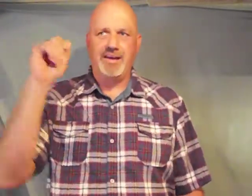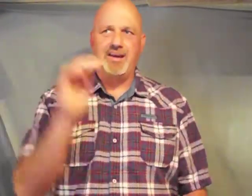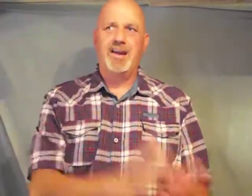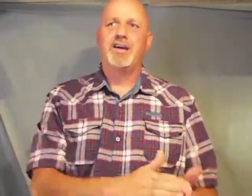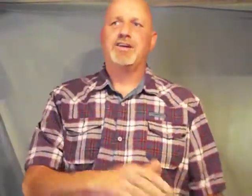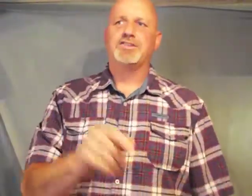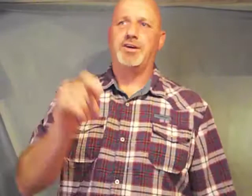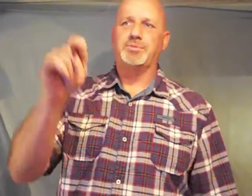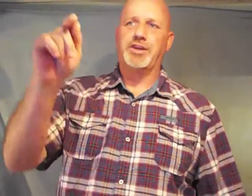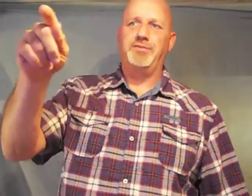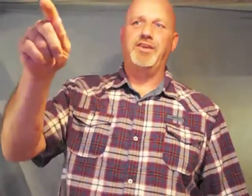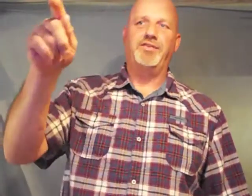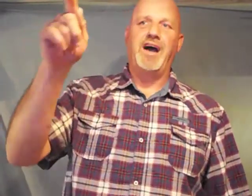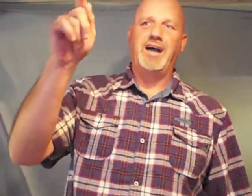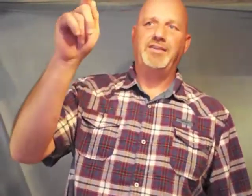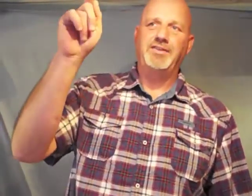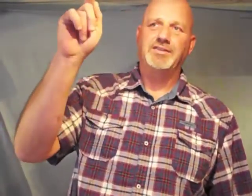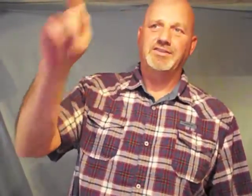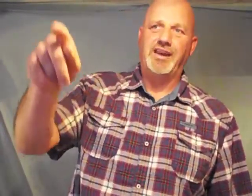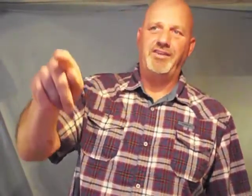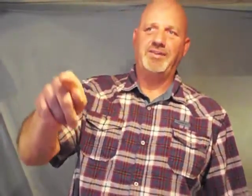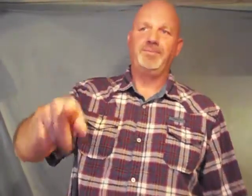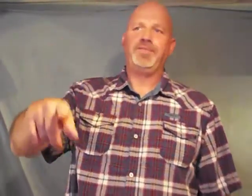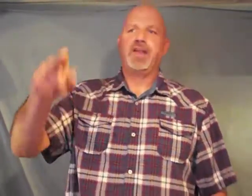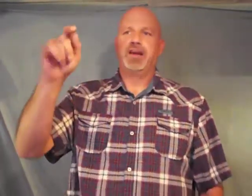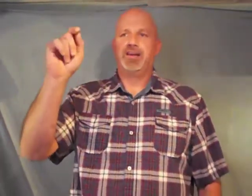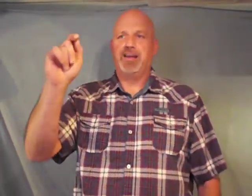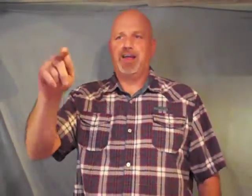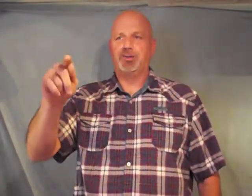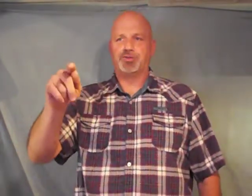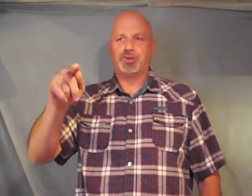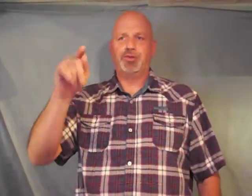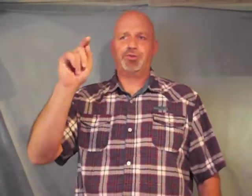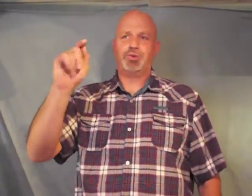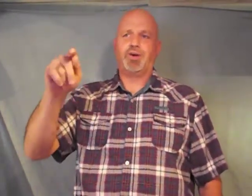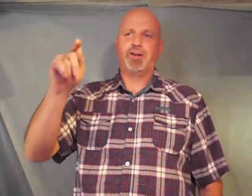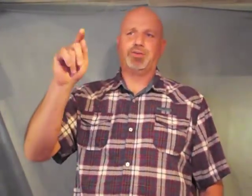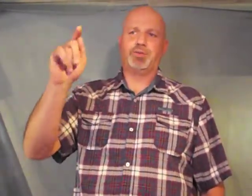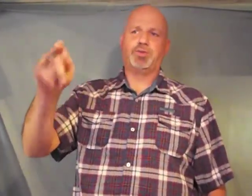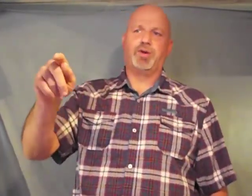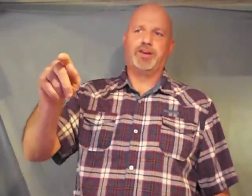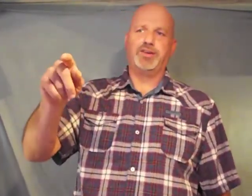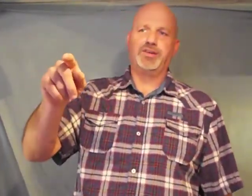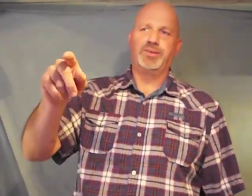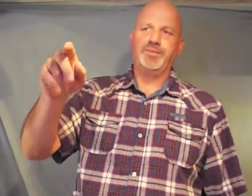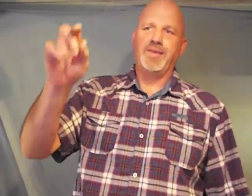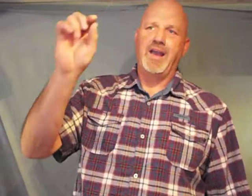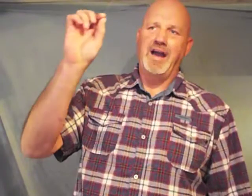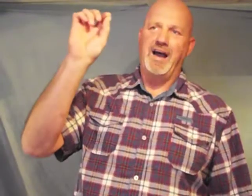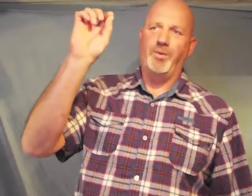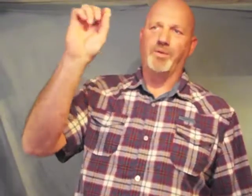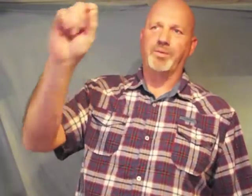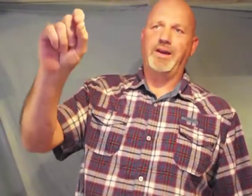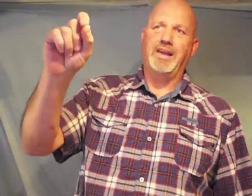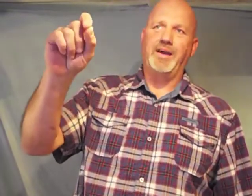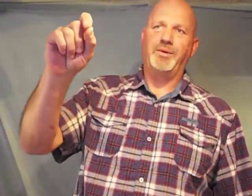Psalm 75 7 Daniel 2 20 through 22 I want to read that one